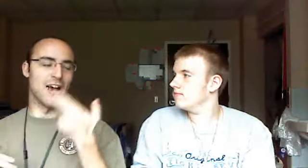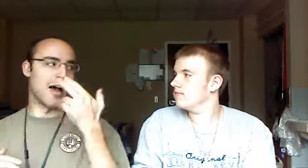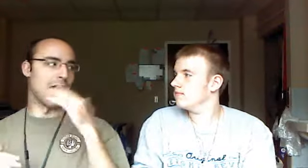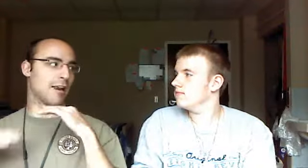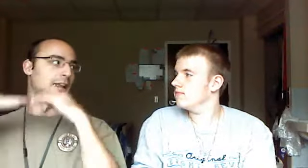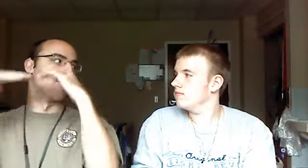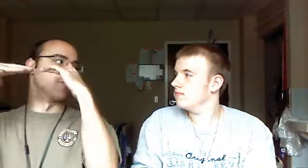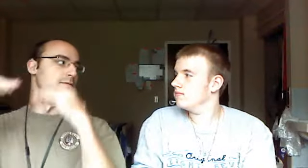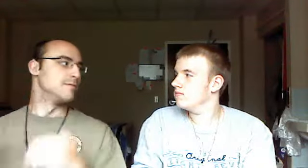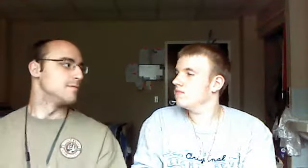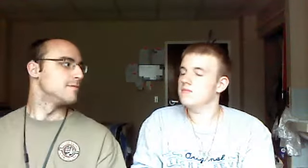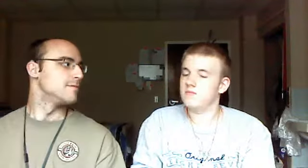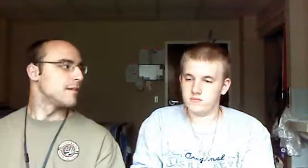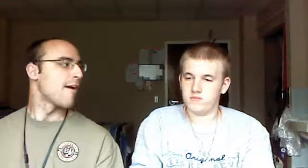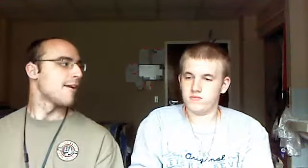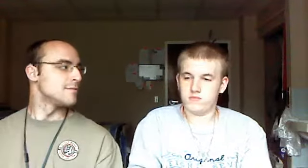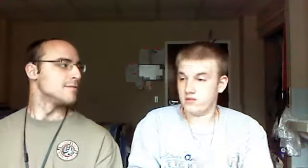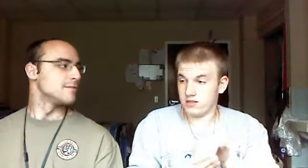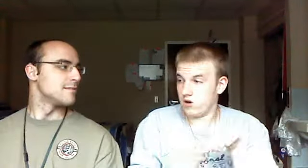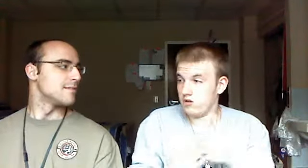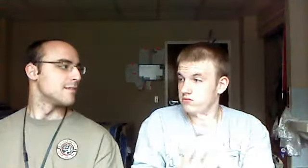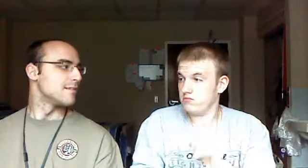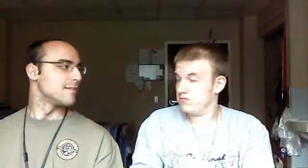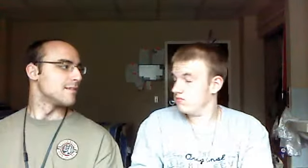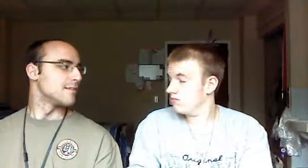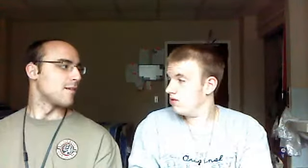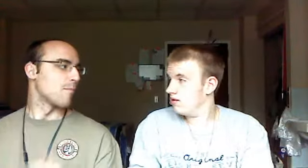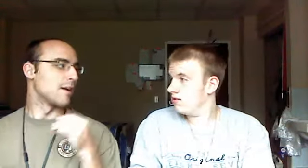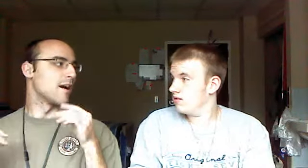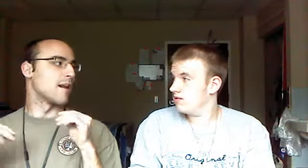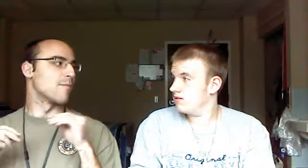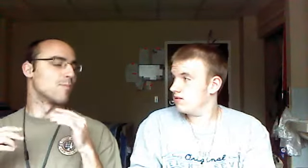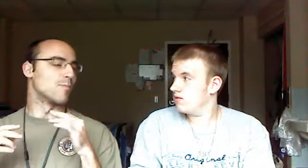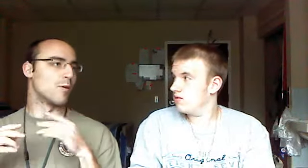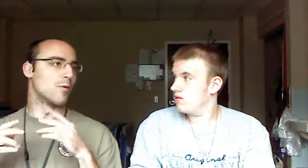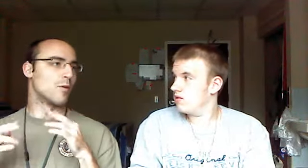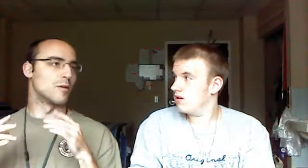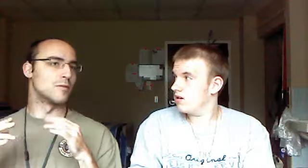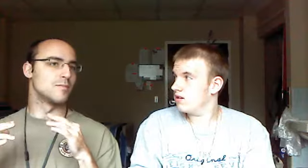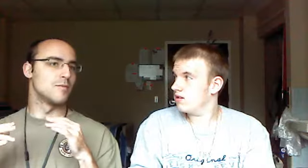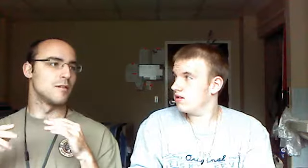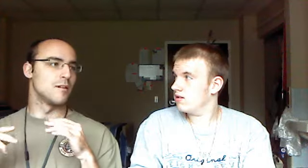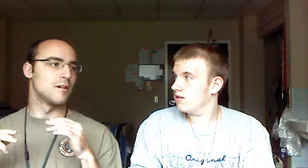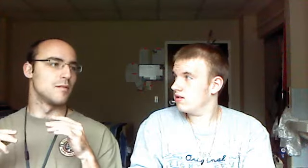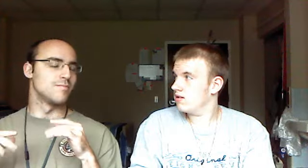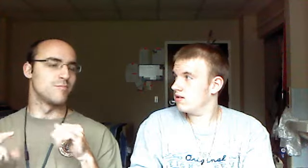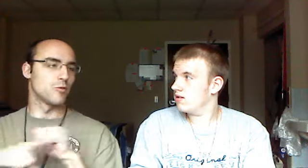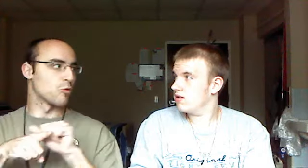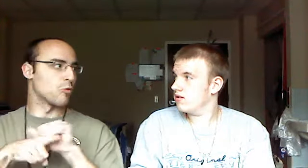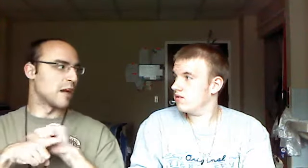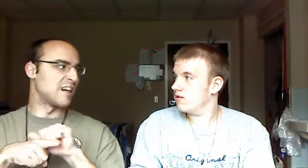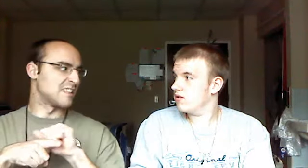it's high level. That's all? Because it's more training.